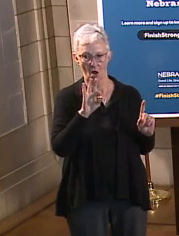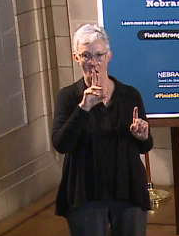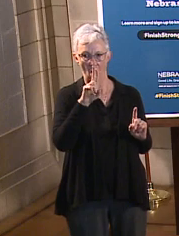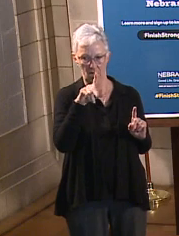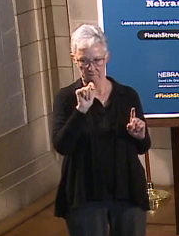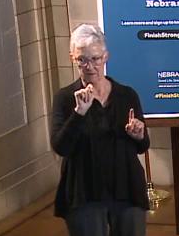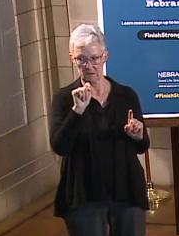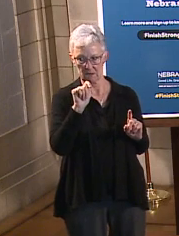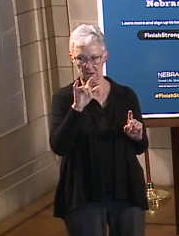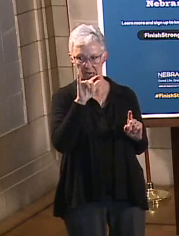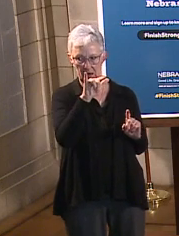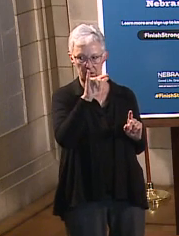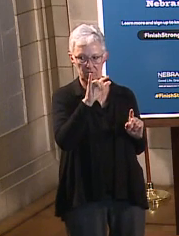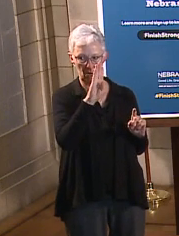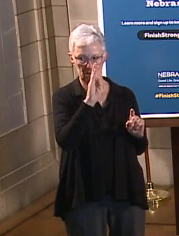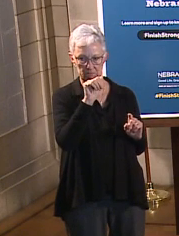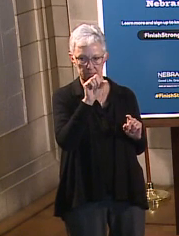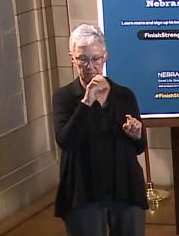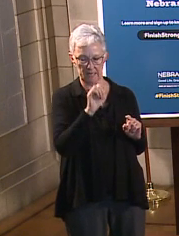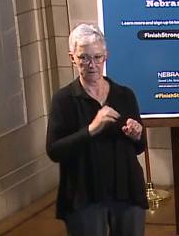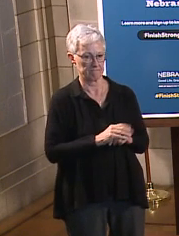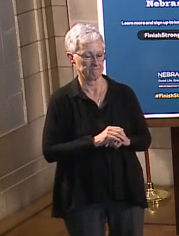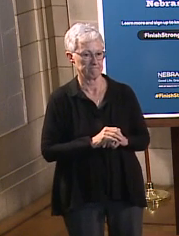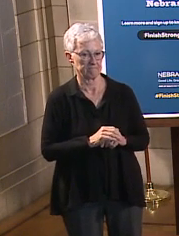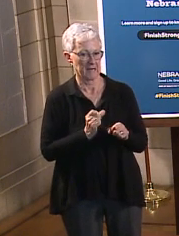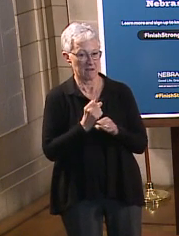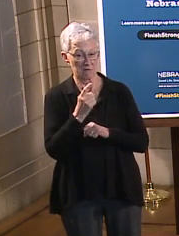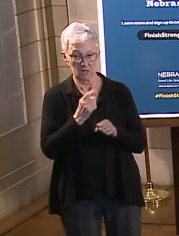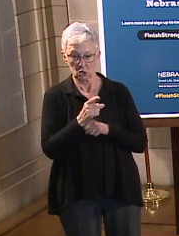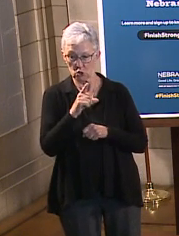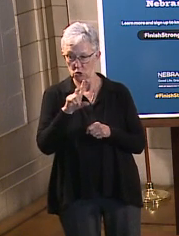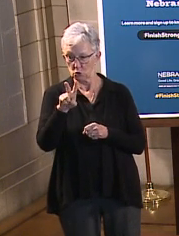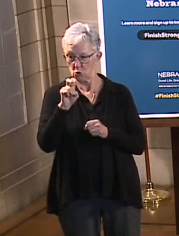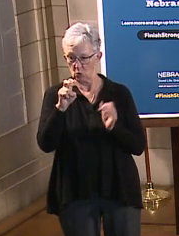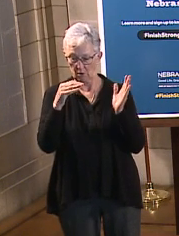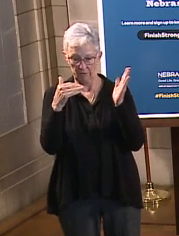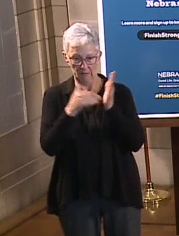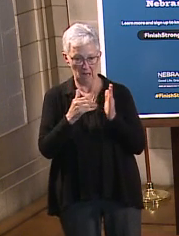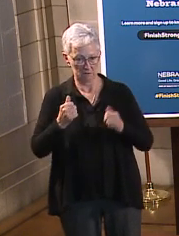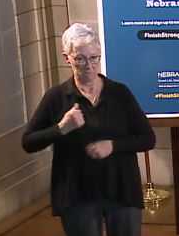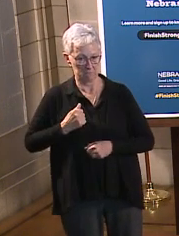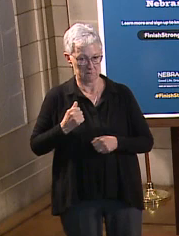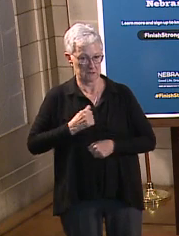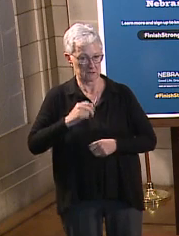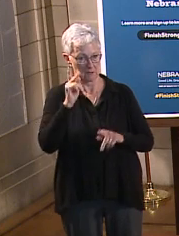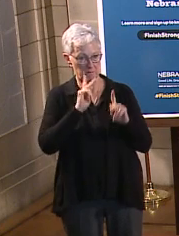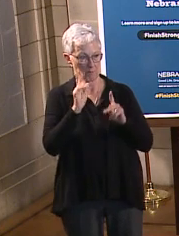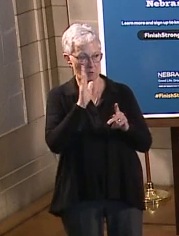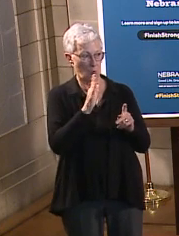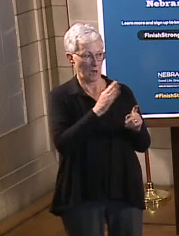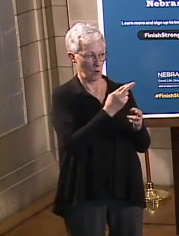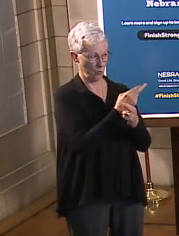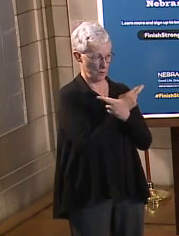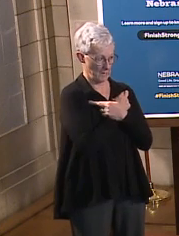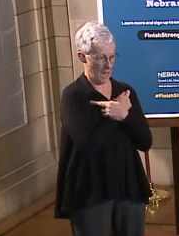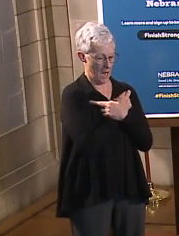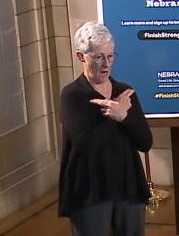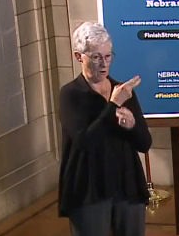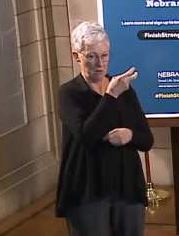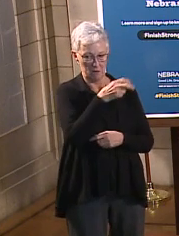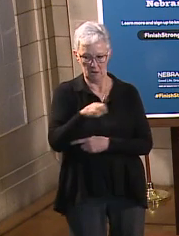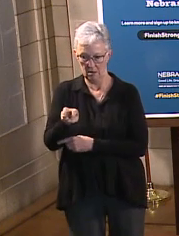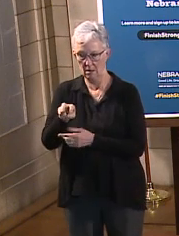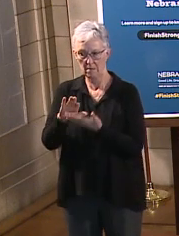,000 members of the military stationed all over the world will transition into civilian life. Of those 200,000,